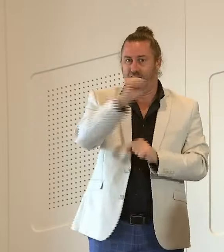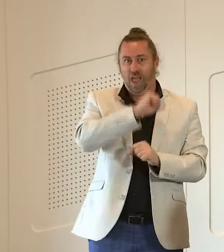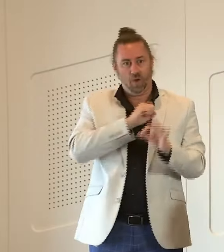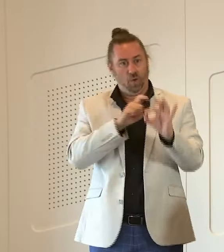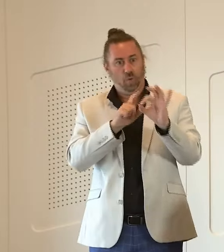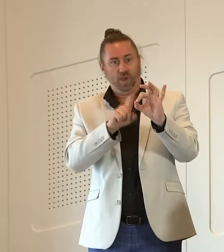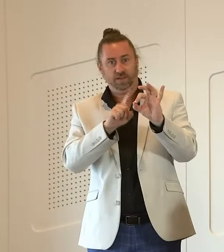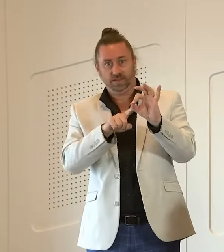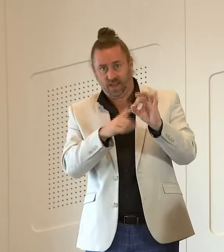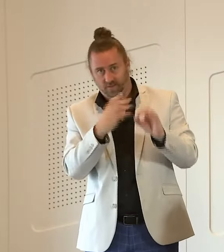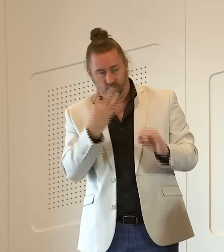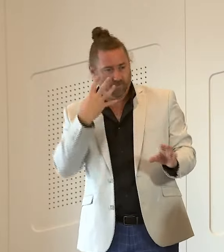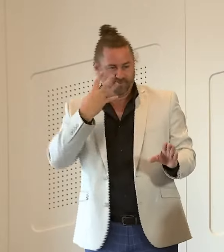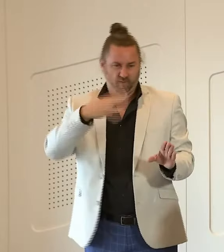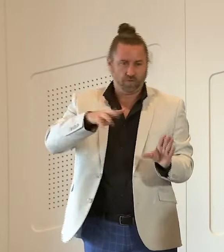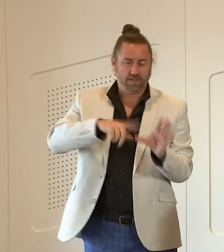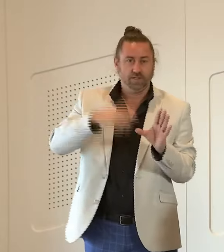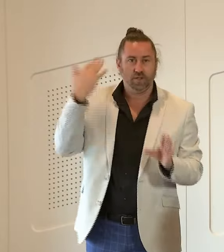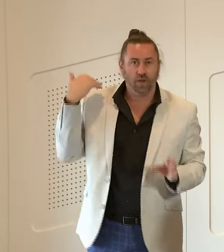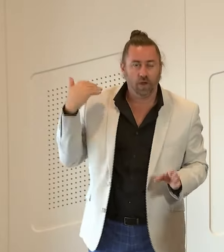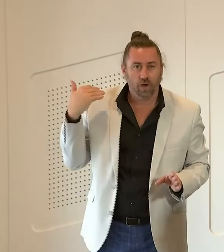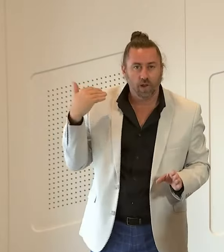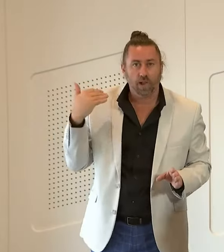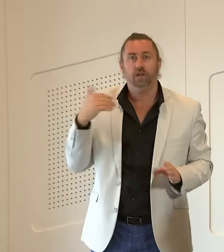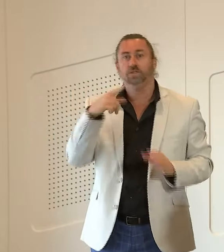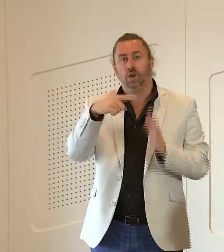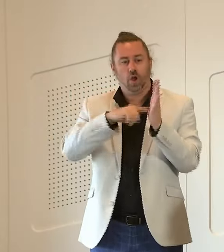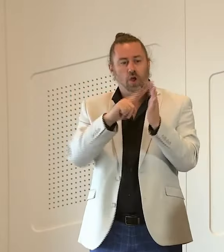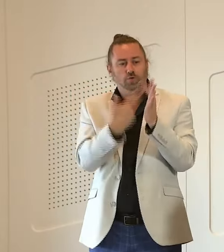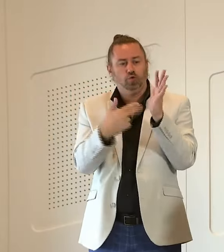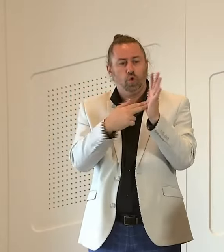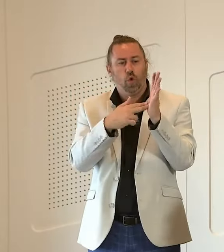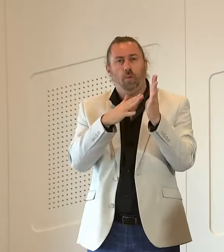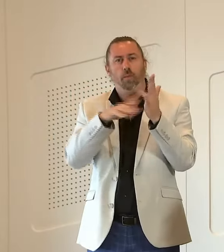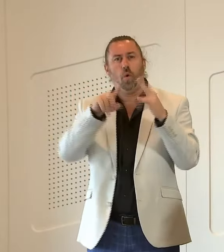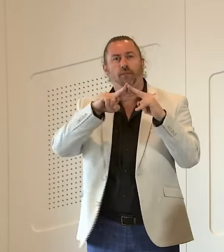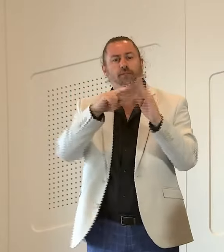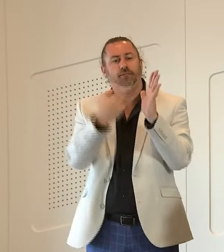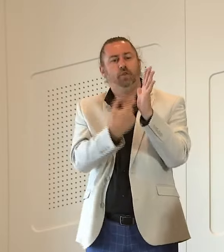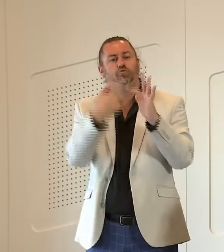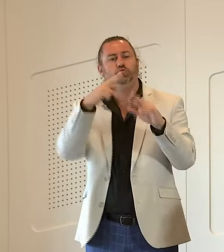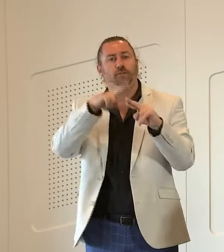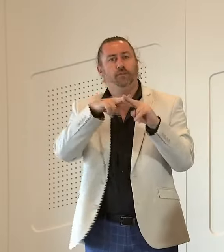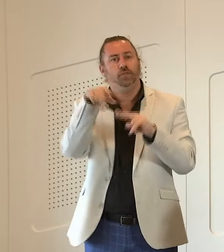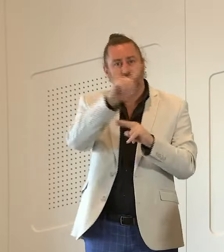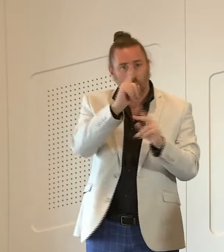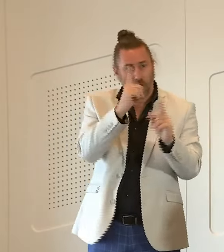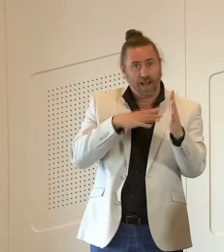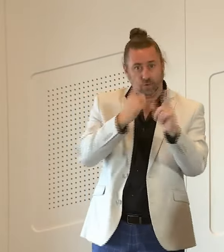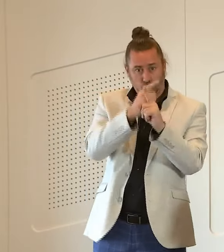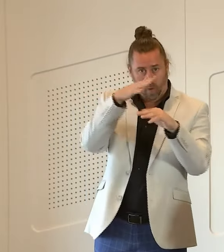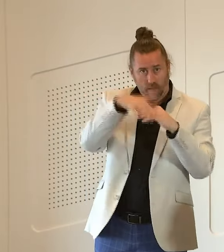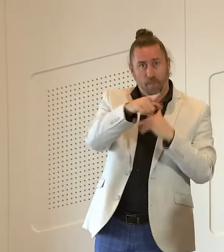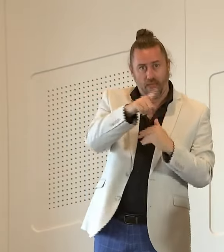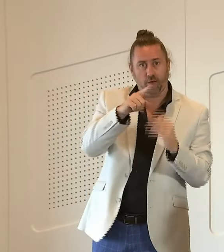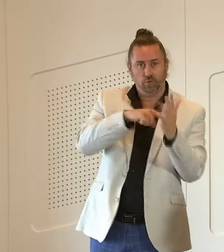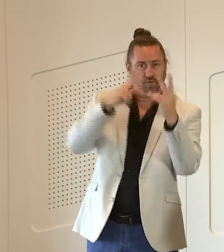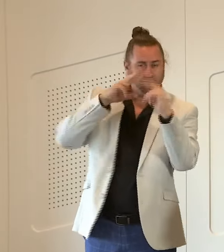recommendations are being implemented the terms of reference have been decided and now it's up to them to get on with the job